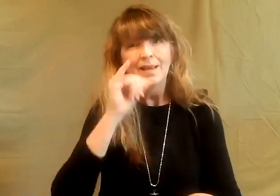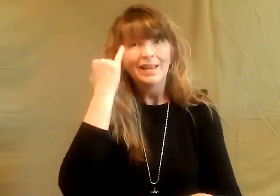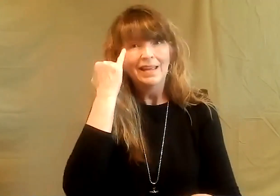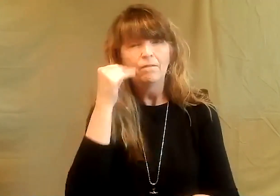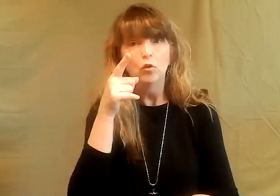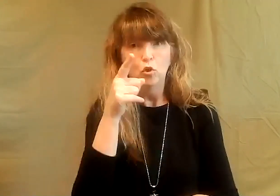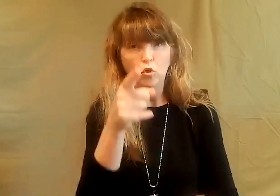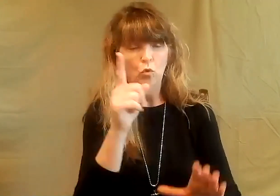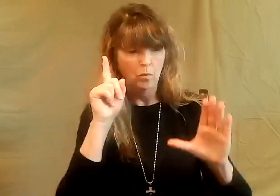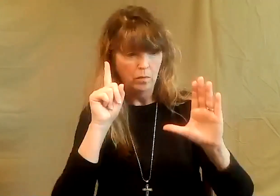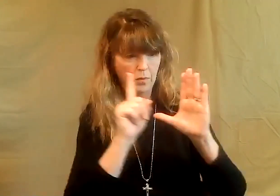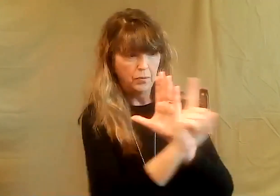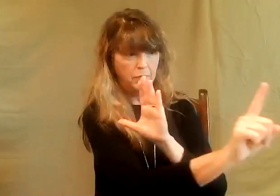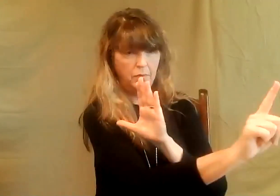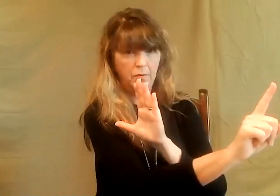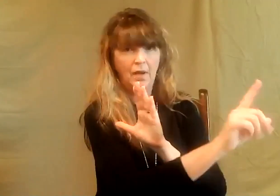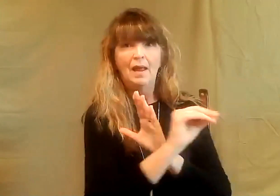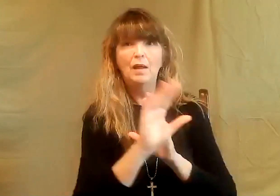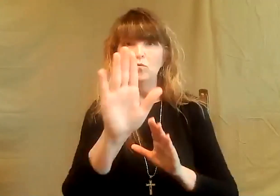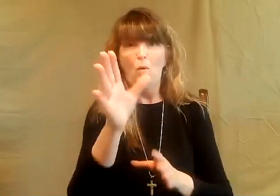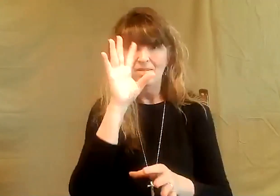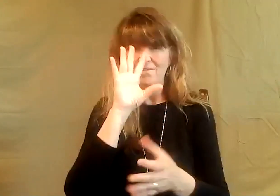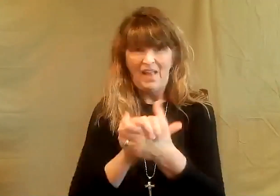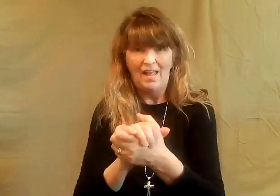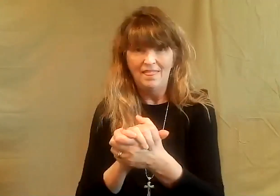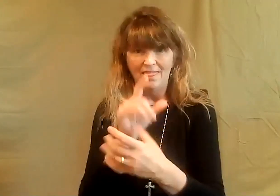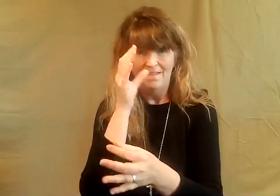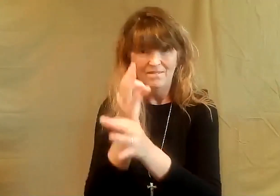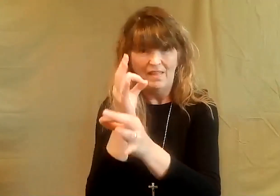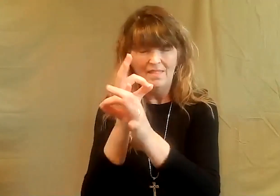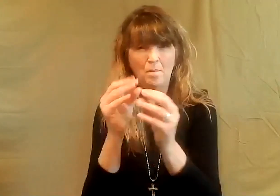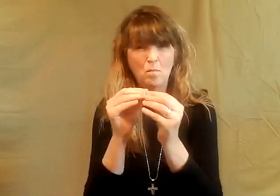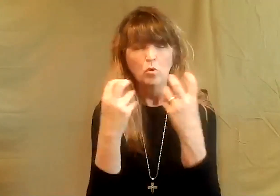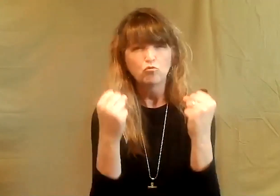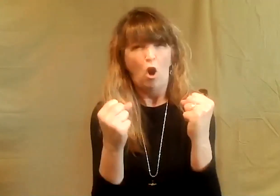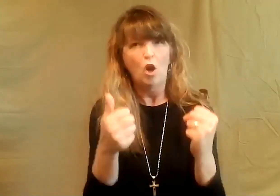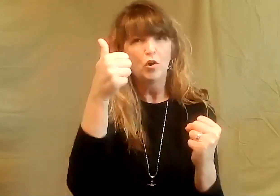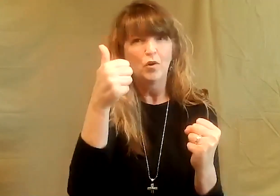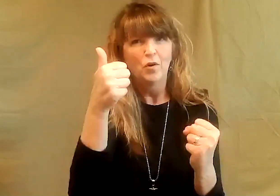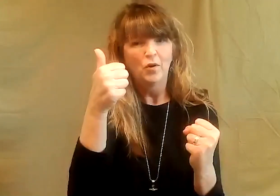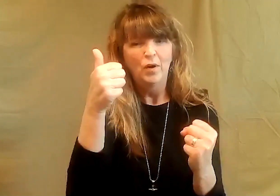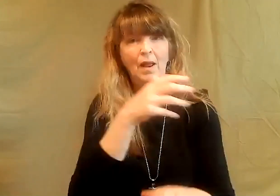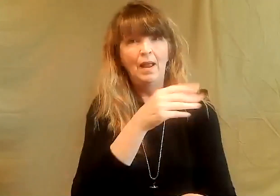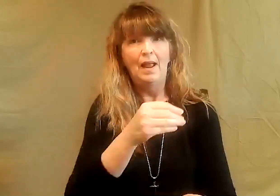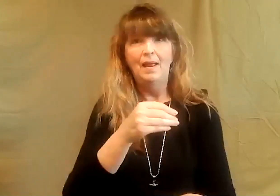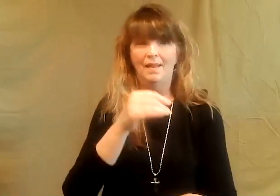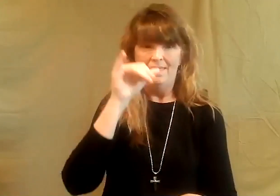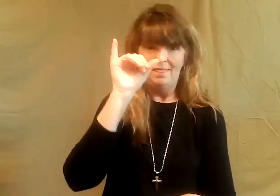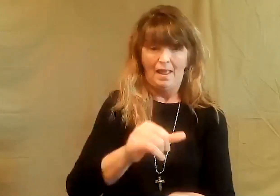being opened by God? And if you go through that door, if it makes your faith